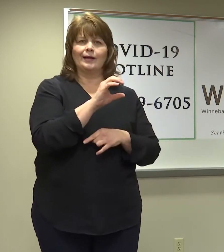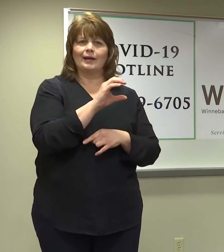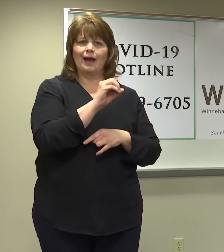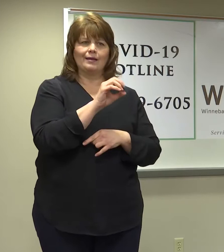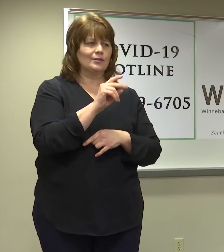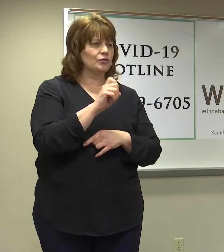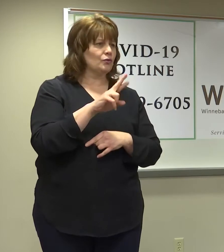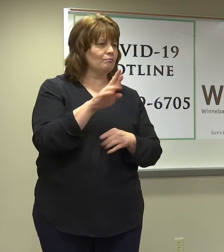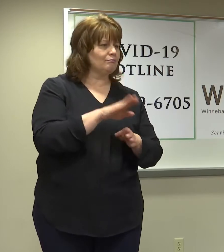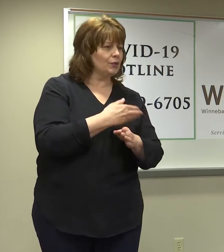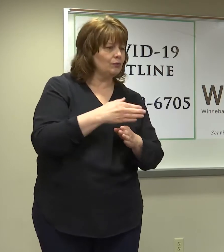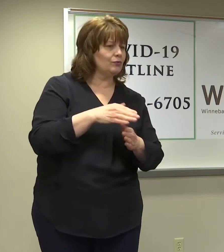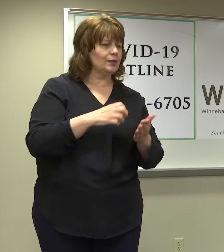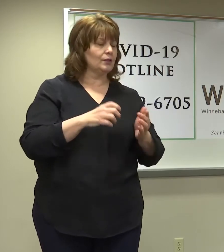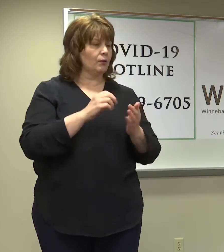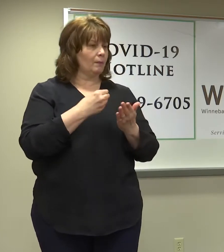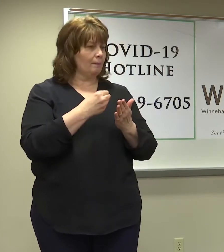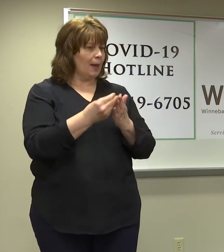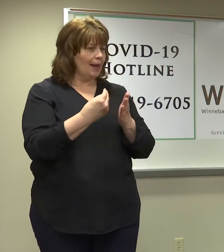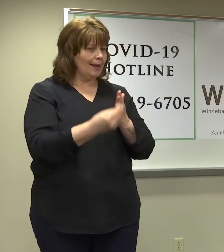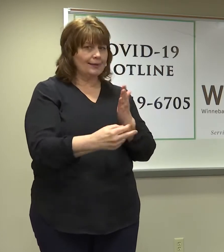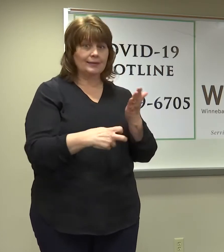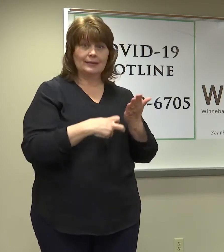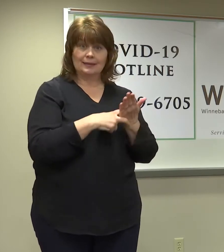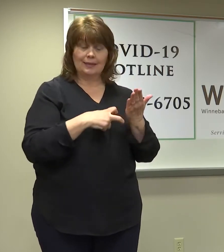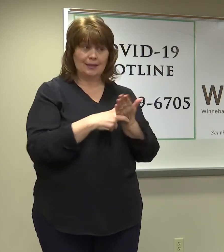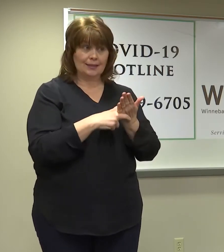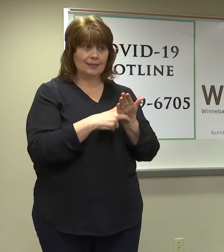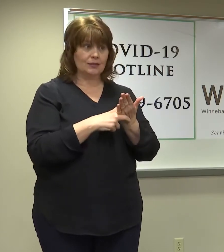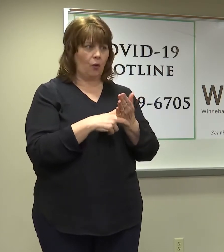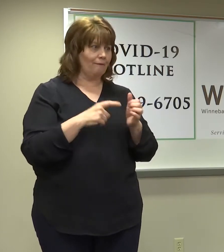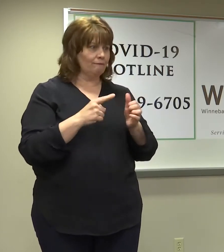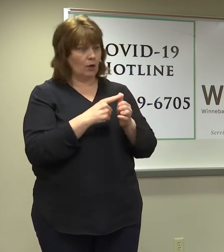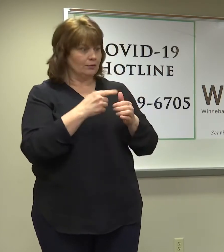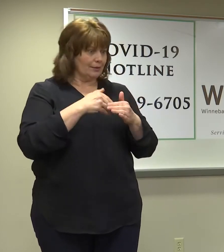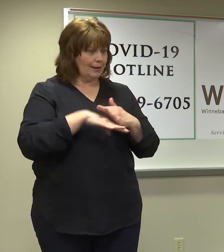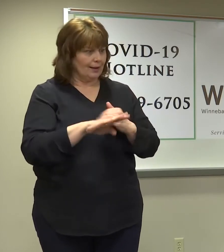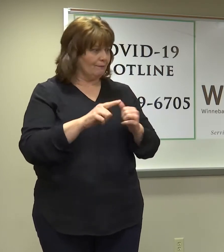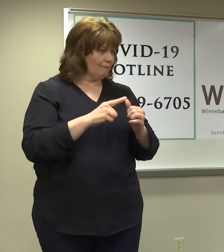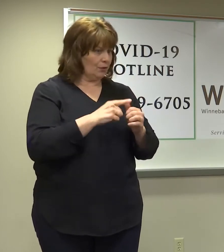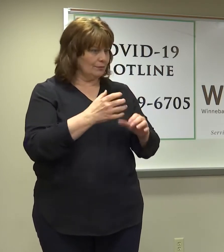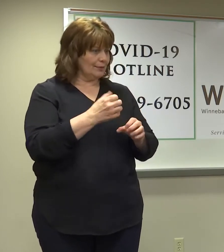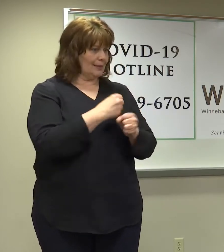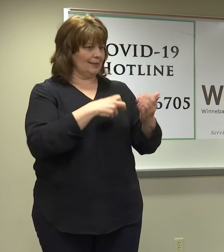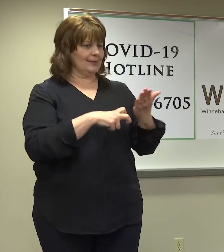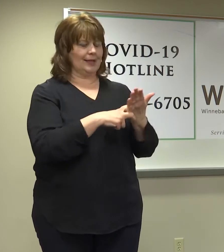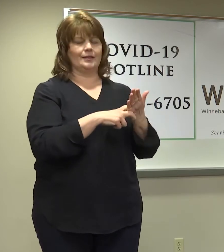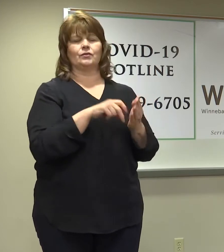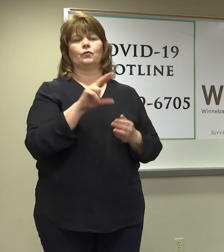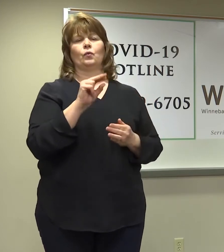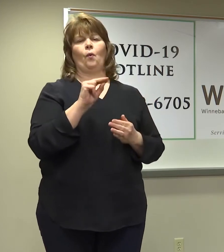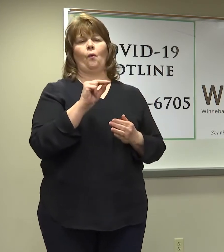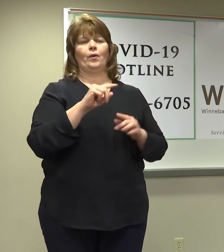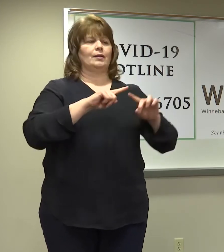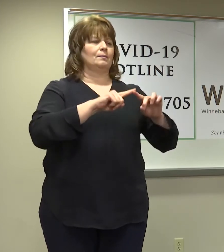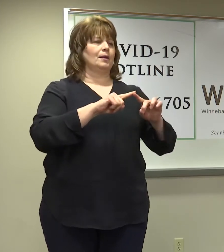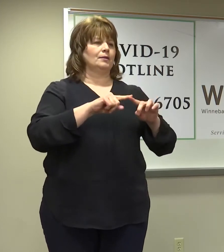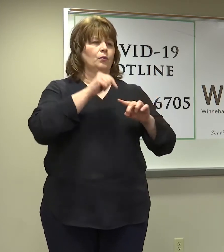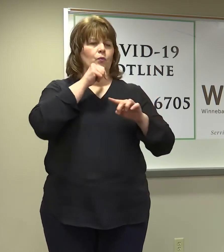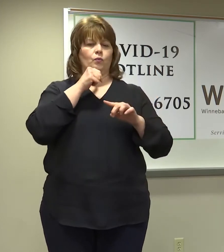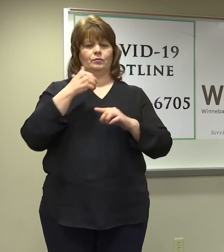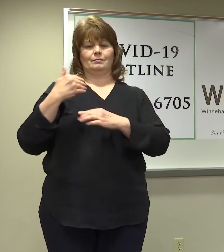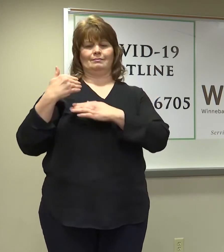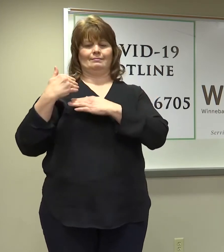in and gets the first tickets. The system will help us prioritize, based on phase, who should be offered those appointments first.